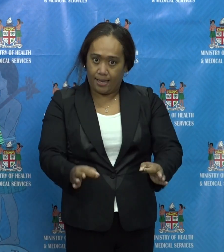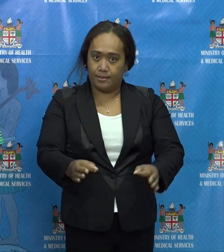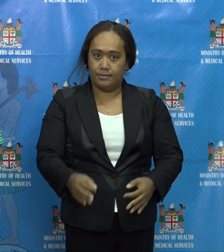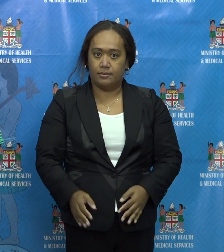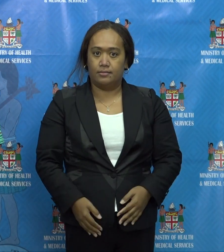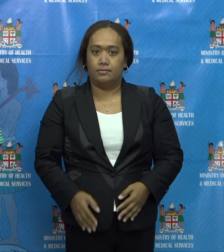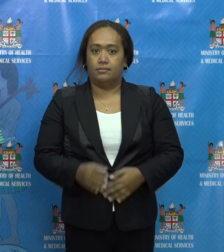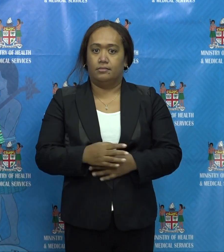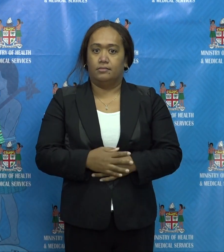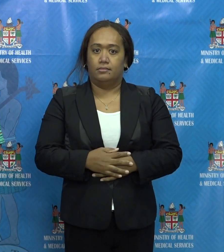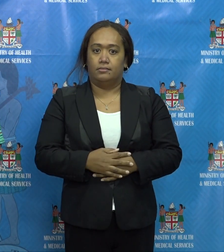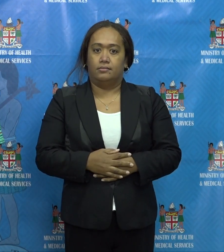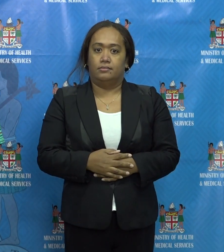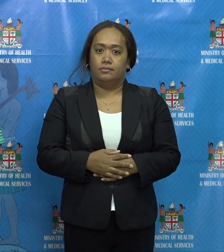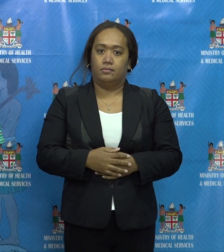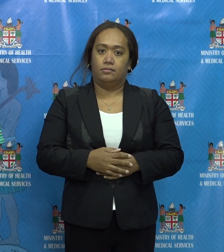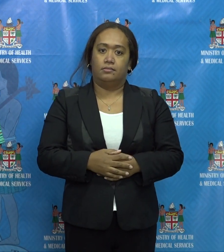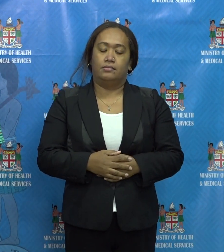course of action.